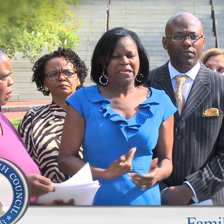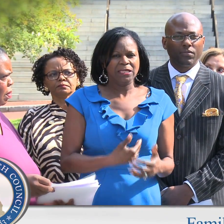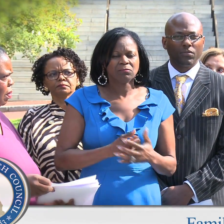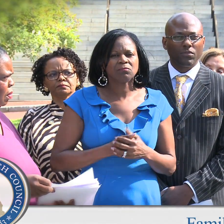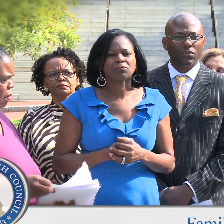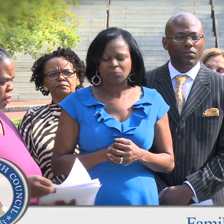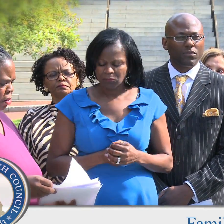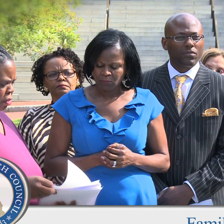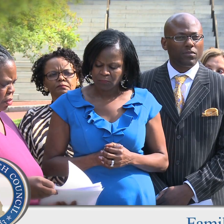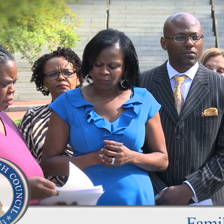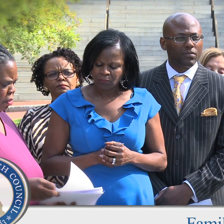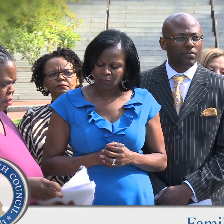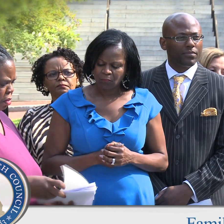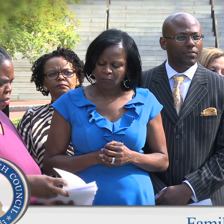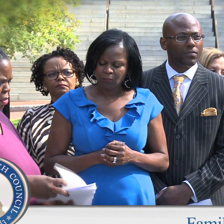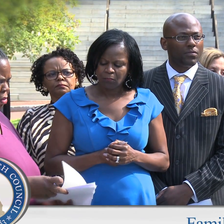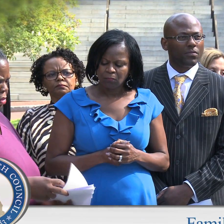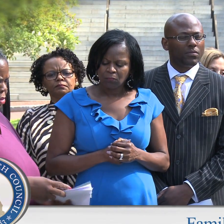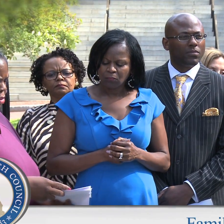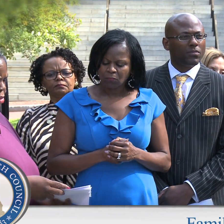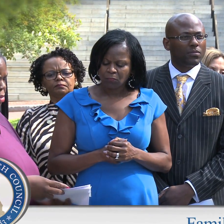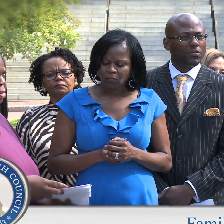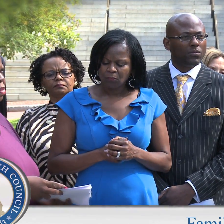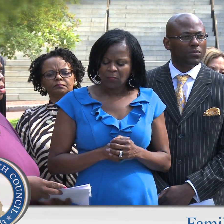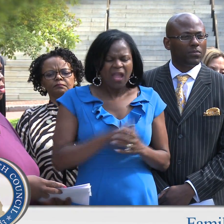They have attempted to intimidate me.